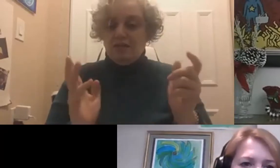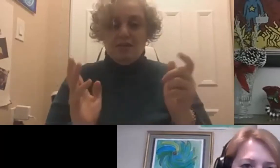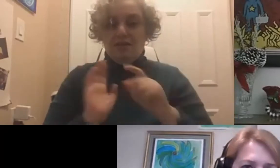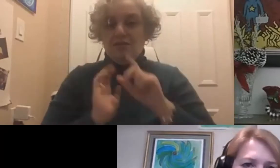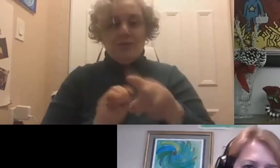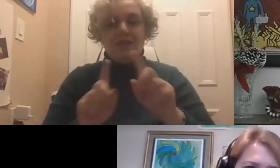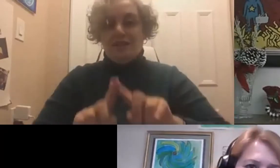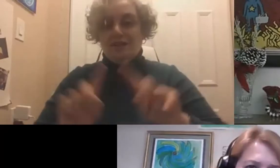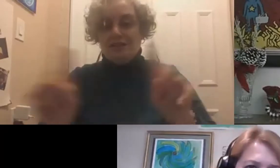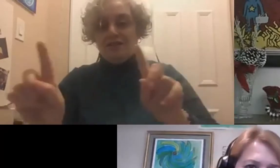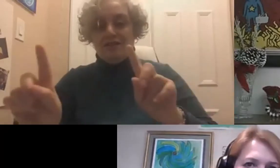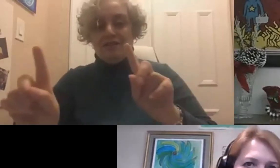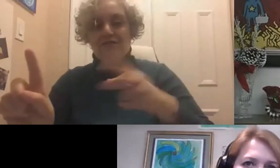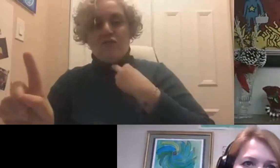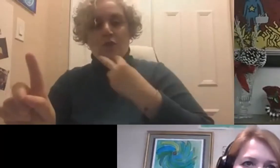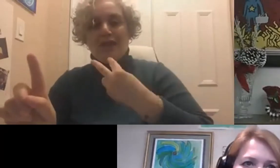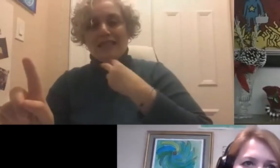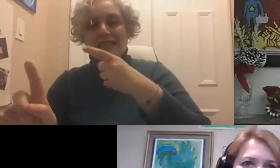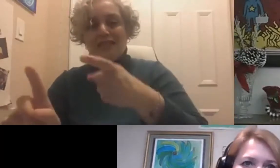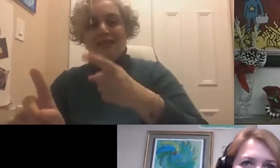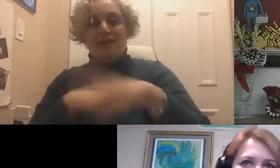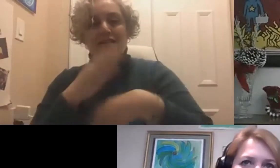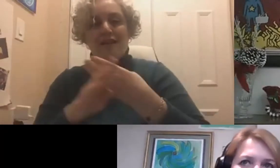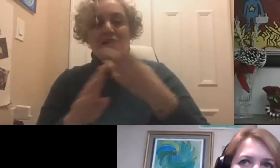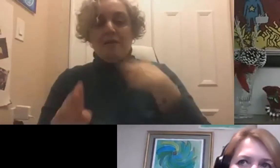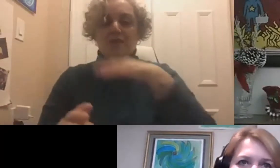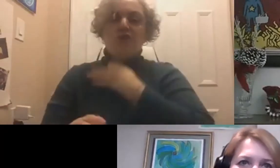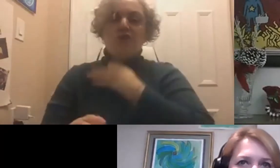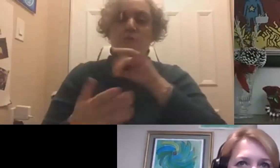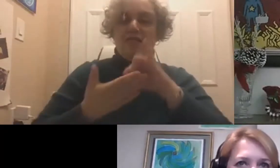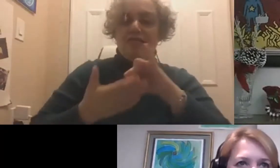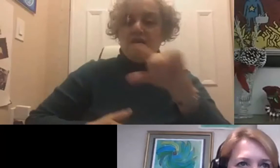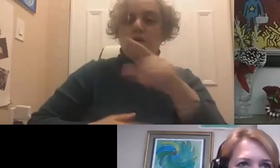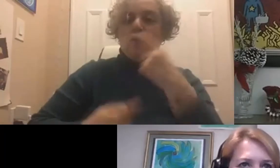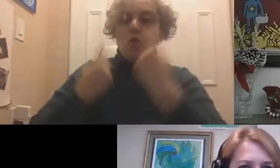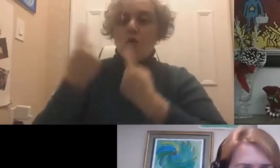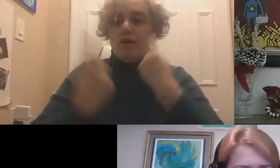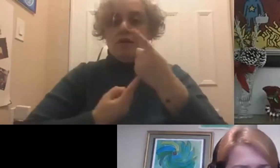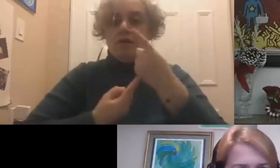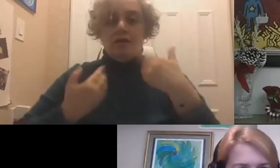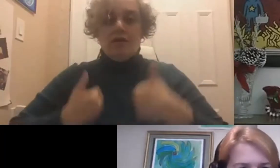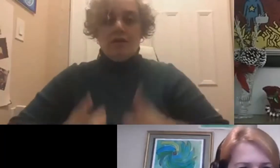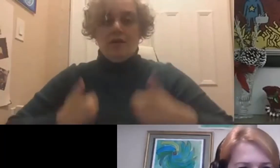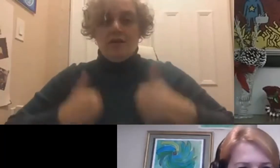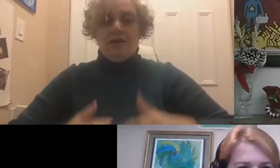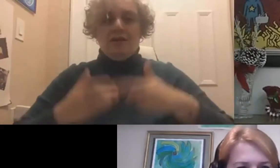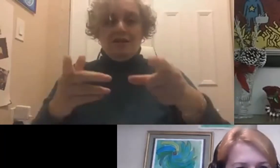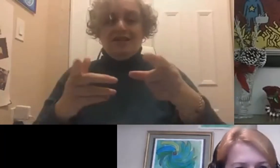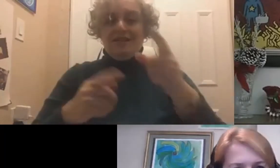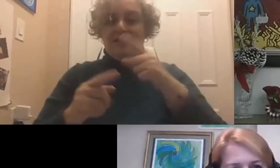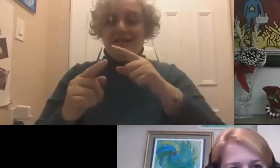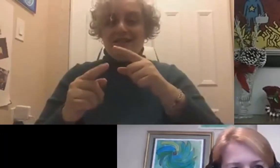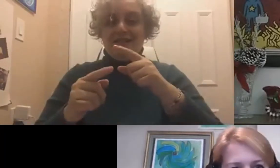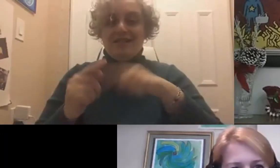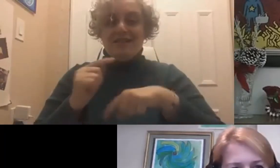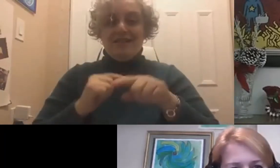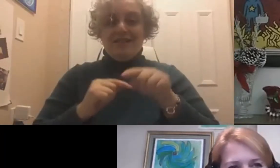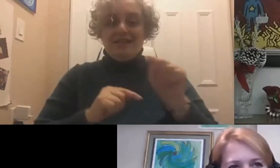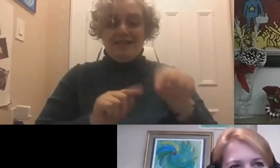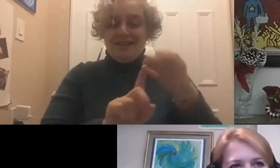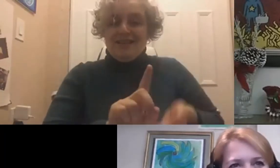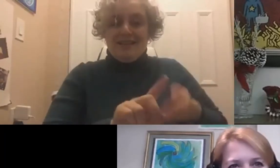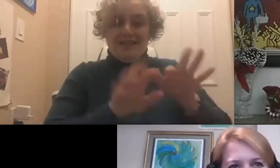different kind of voice. And I was wondering if the human who is supposed to go back and fix things up would